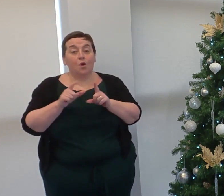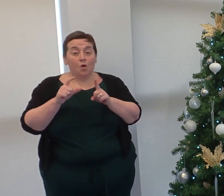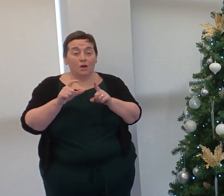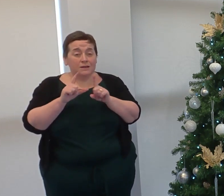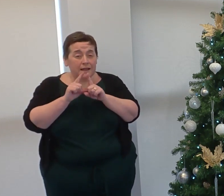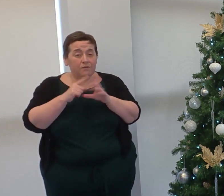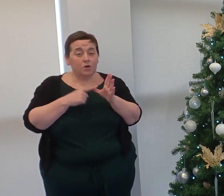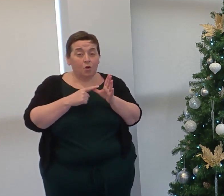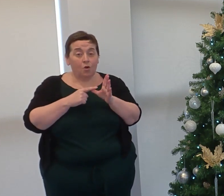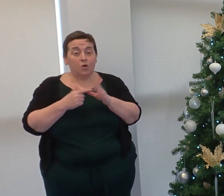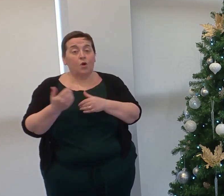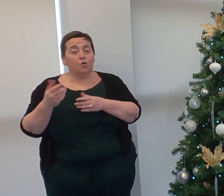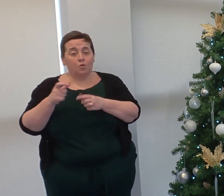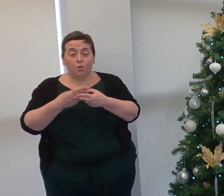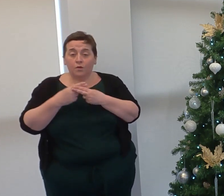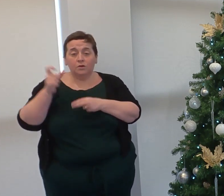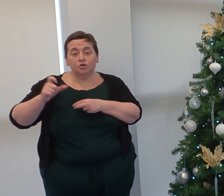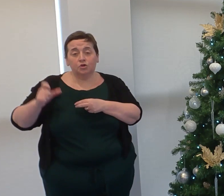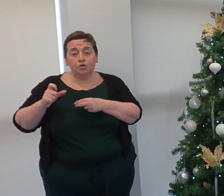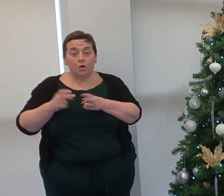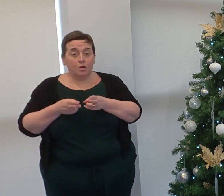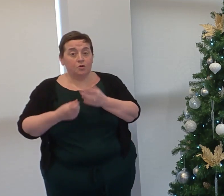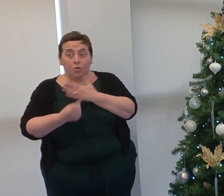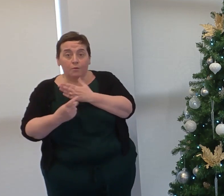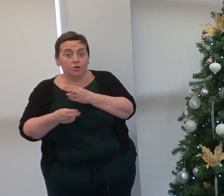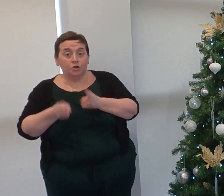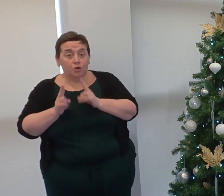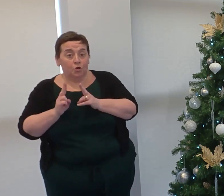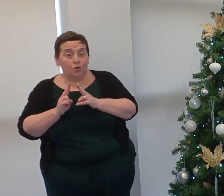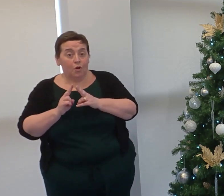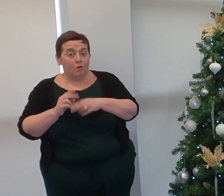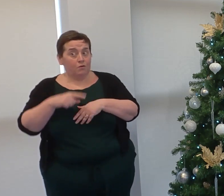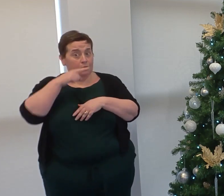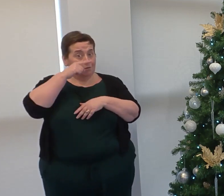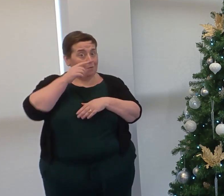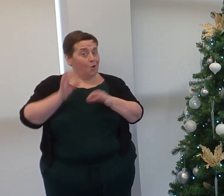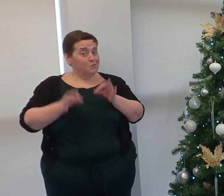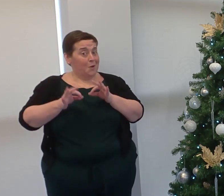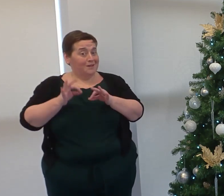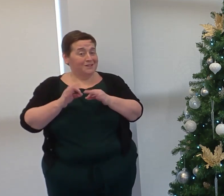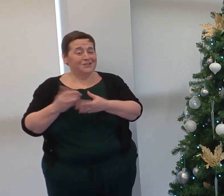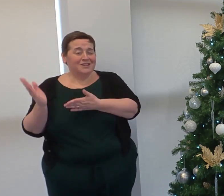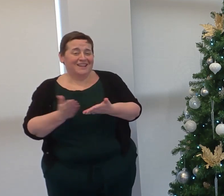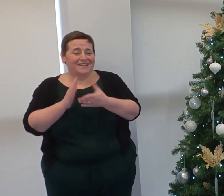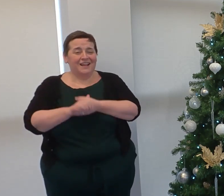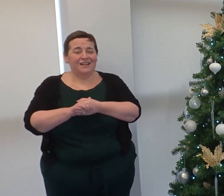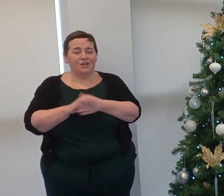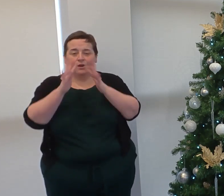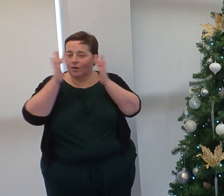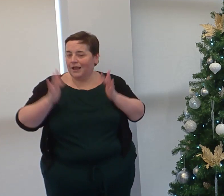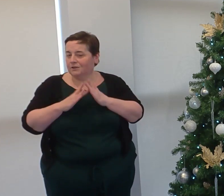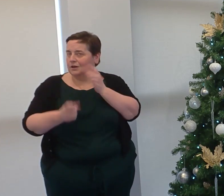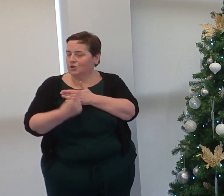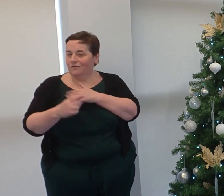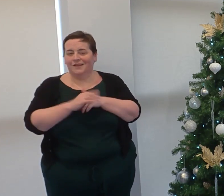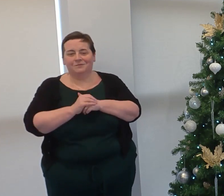and former students, had the opportunity to cook for some high profile politicians and guests during that international event.